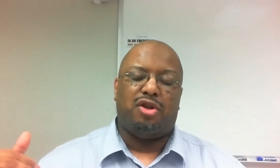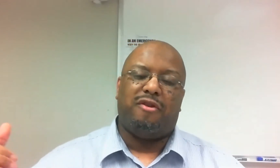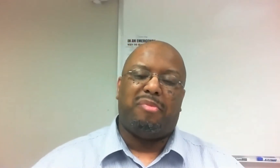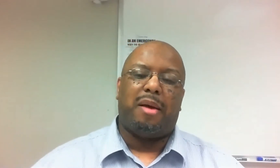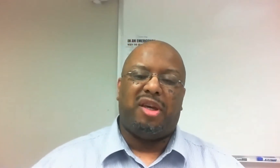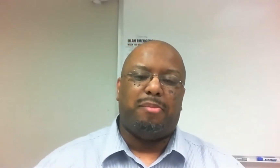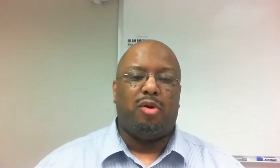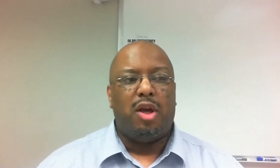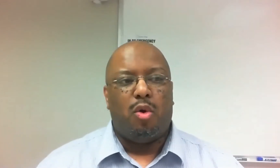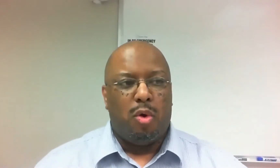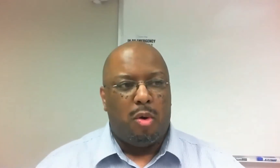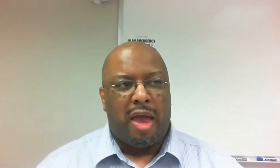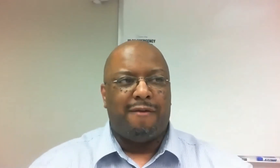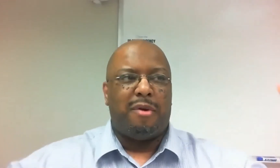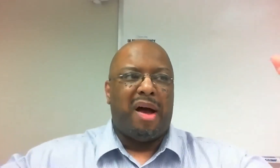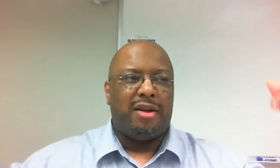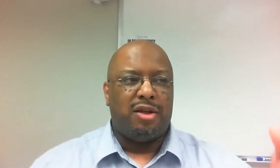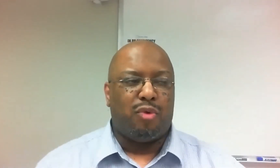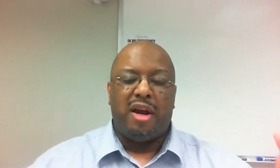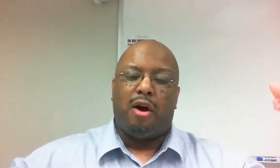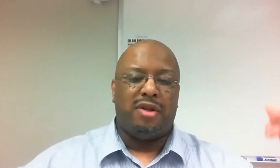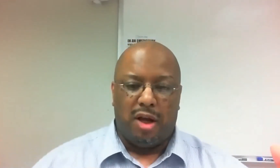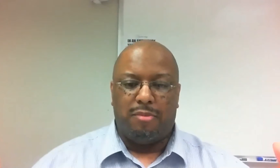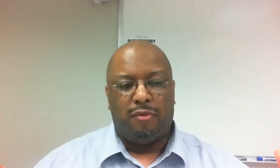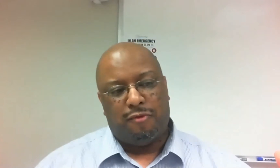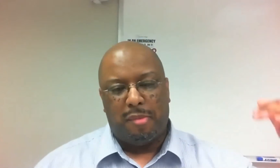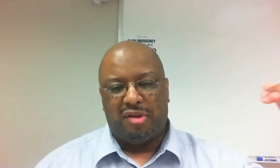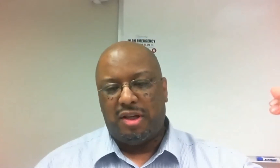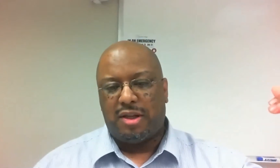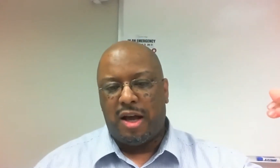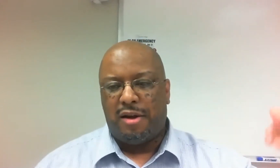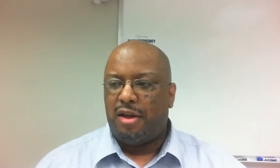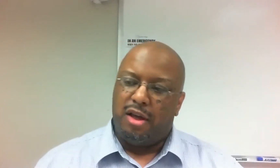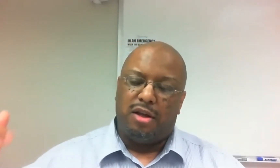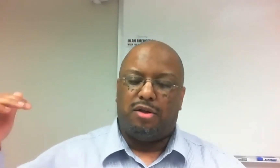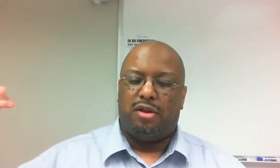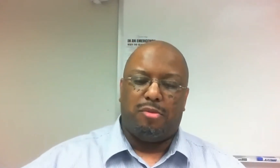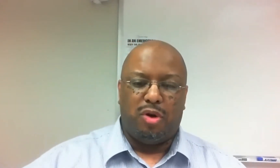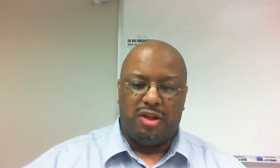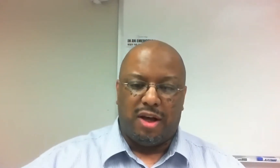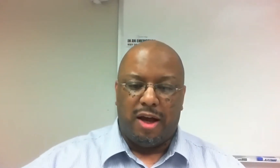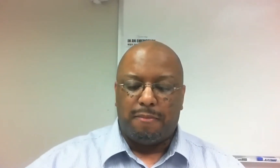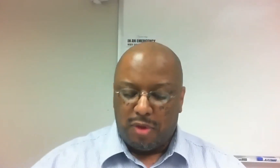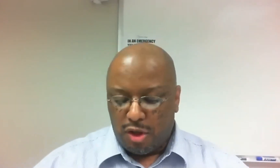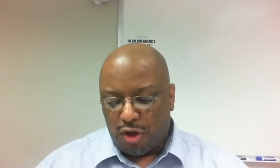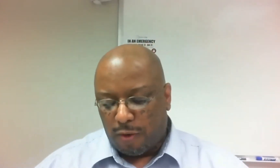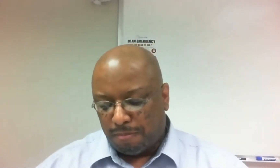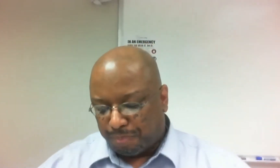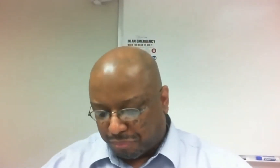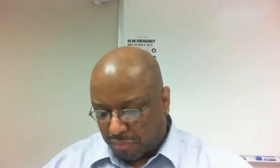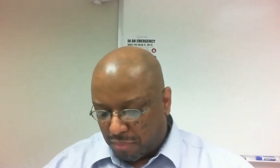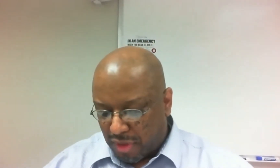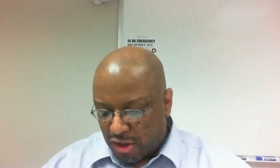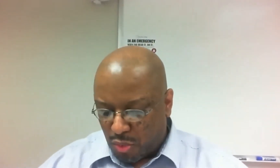based on the history of black people, everybody's radar is up from the police side to the community side. So